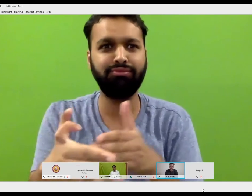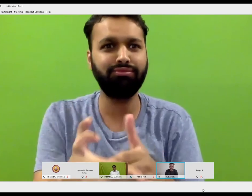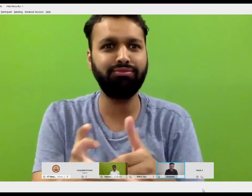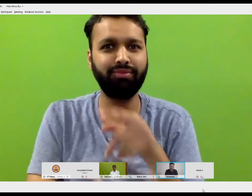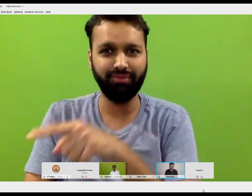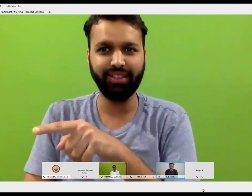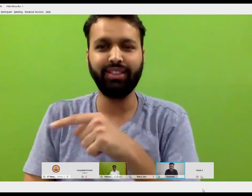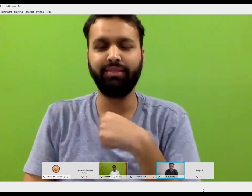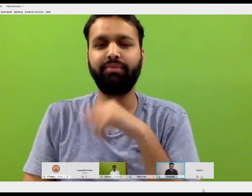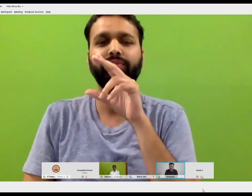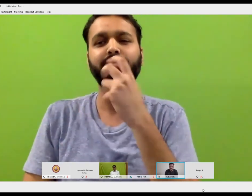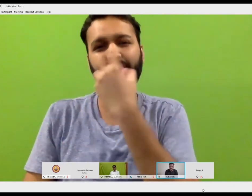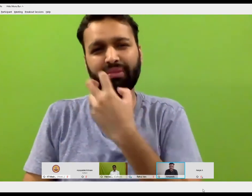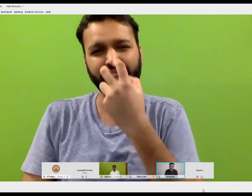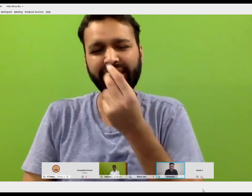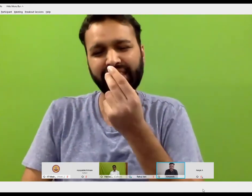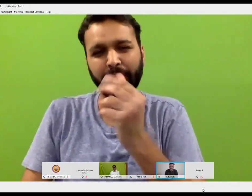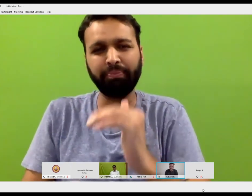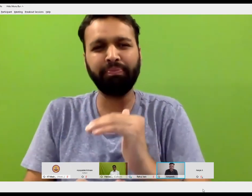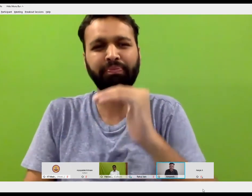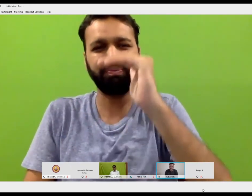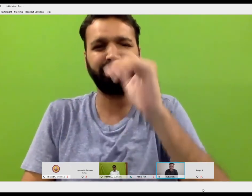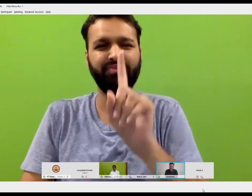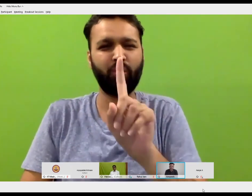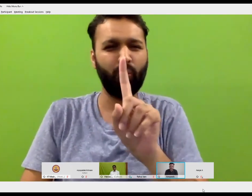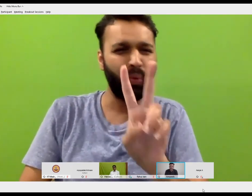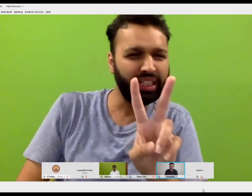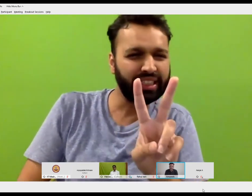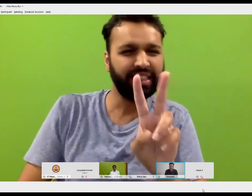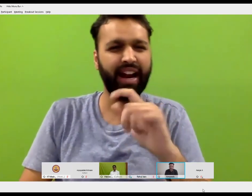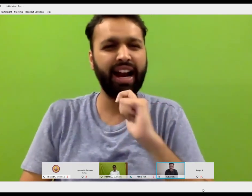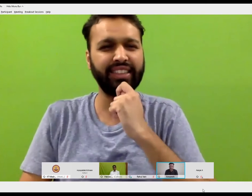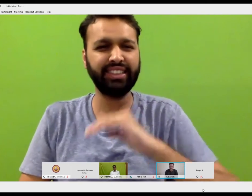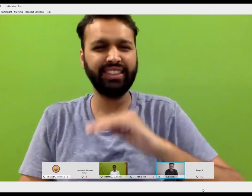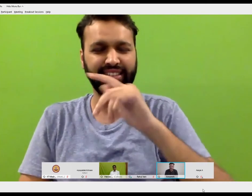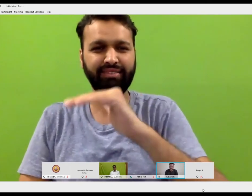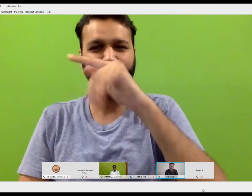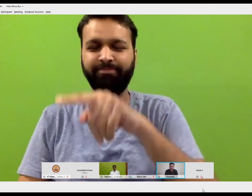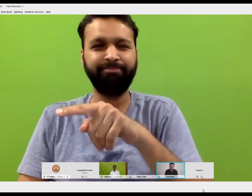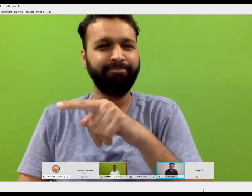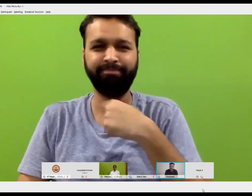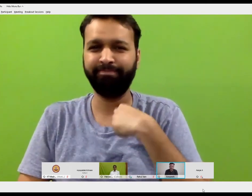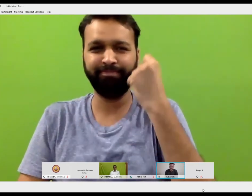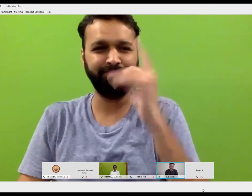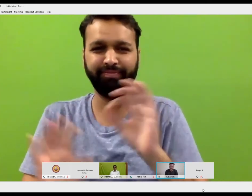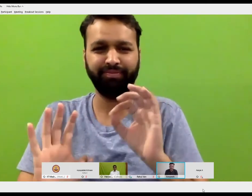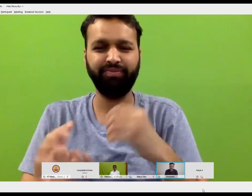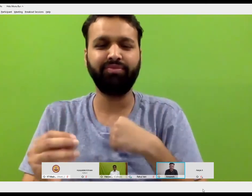language is very difficult for me. So even though I learned a little bit of speech, by the age of 12,